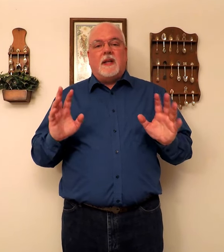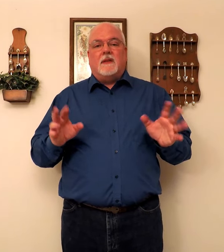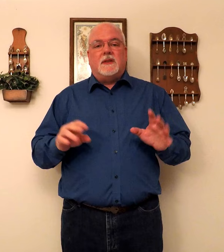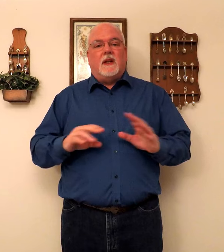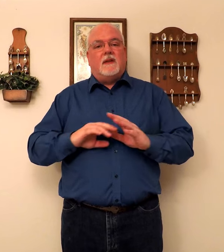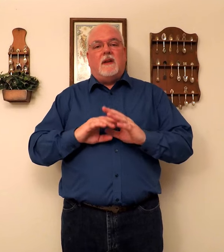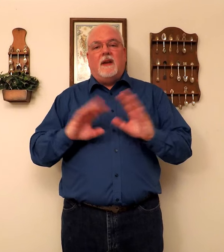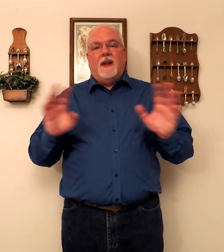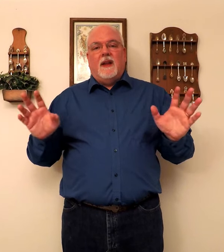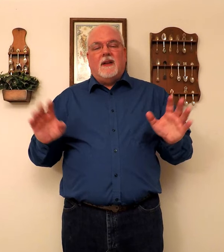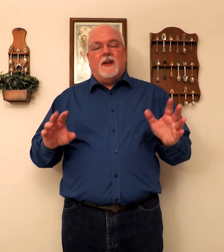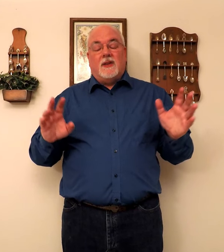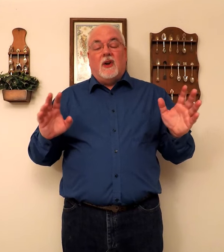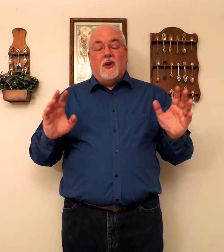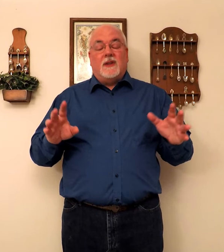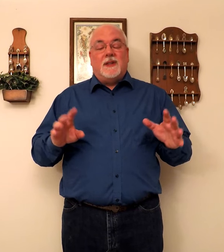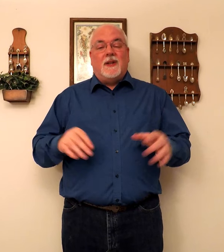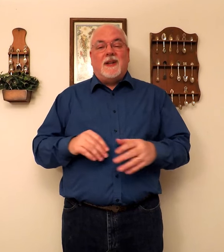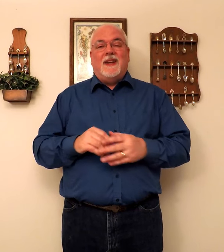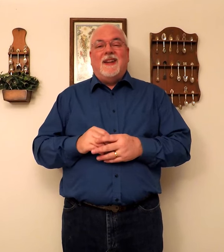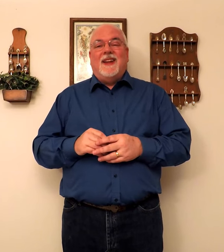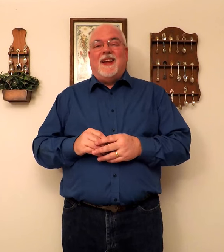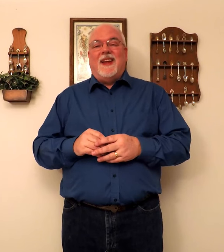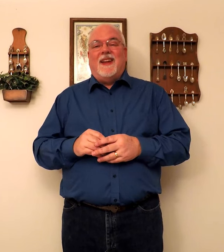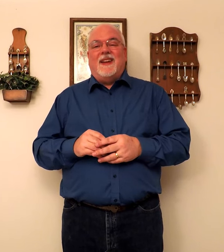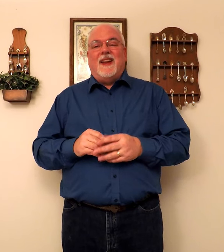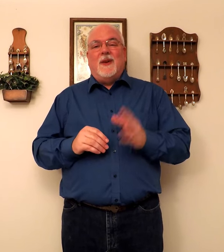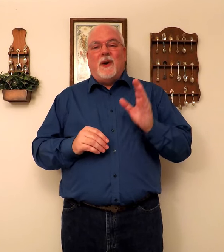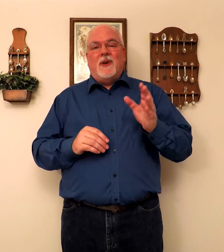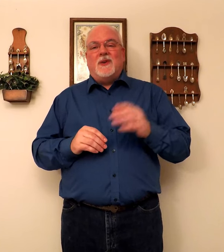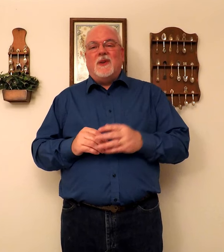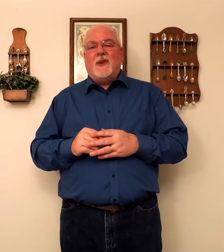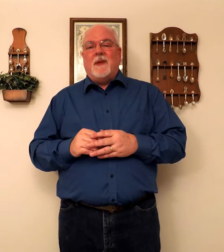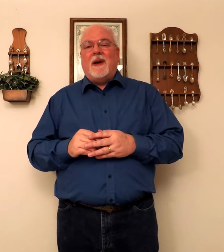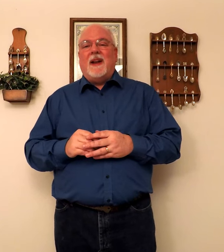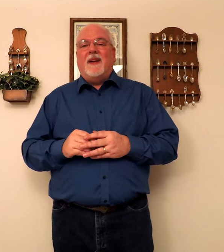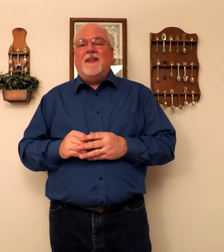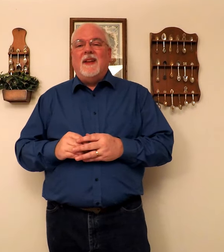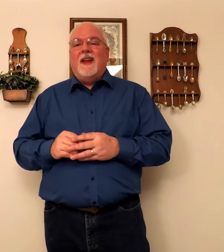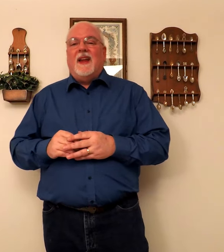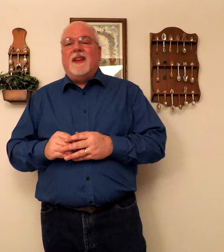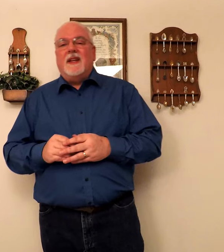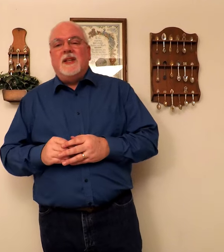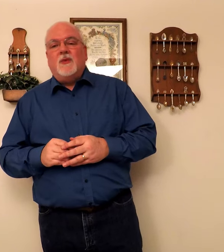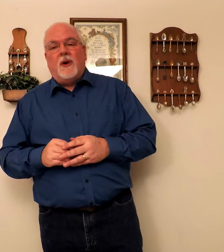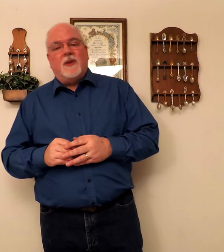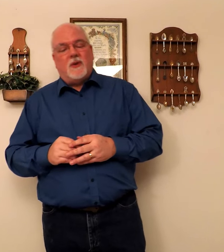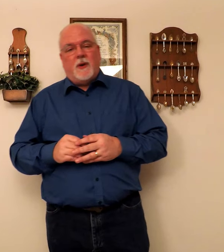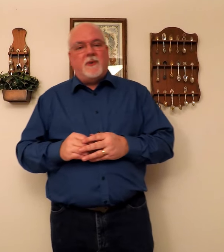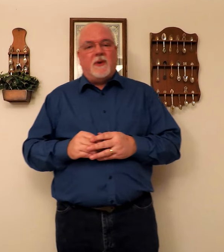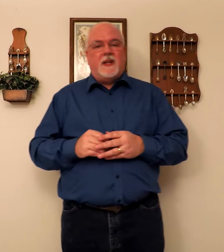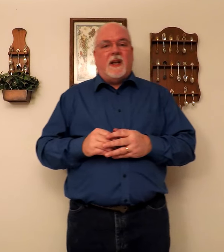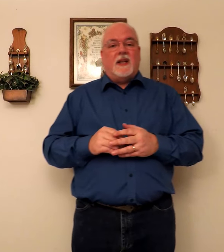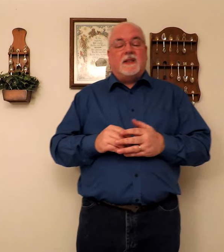to sound stilted. It's going to look stilted. And anyway, you should know that by now. this is what the scripture says.